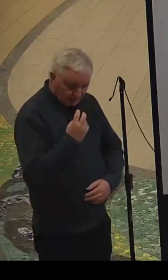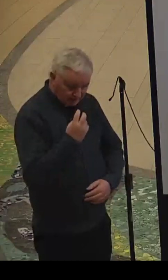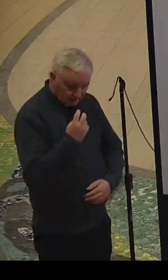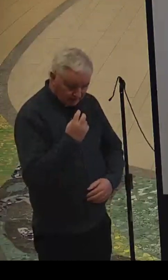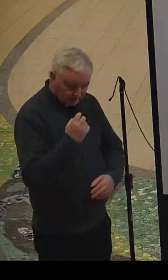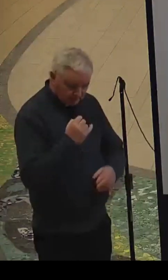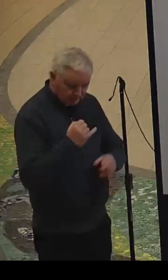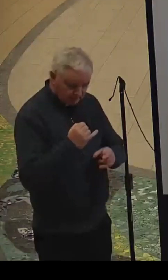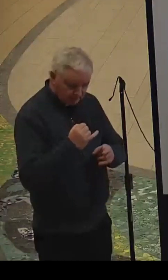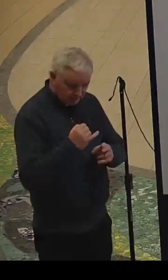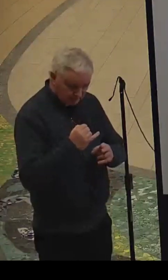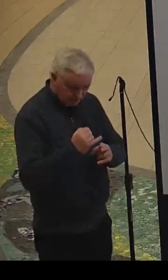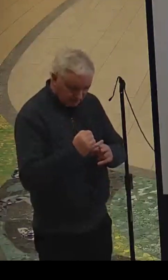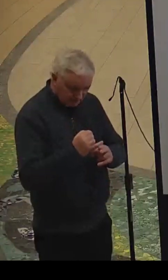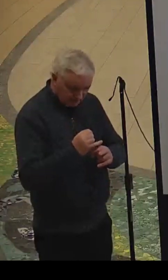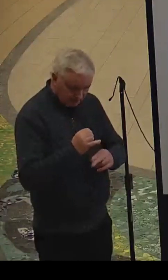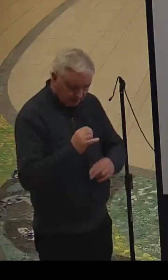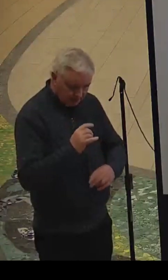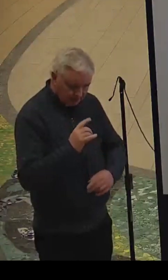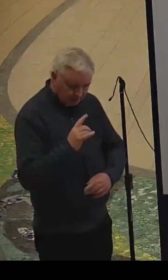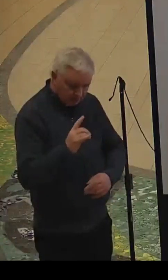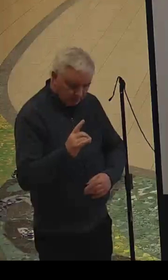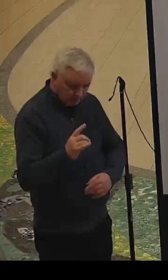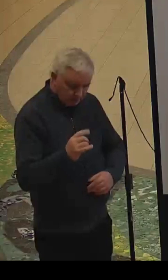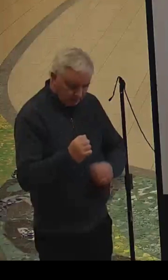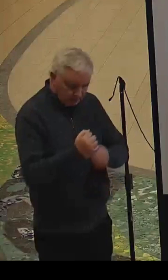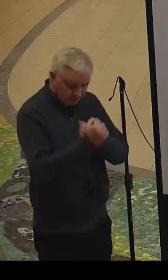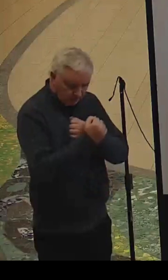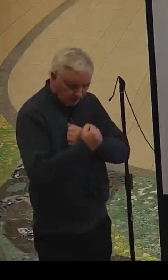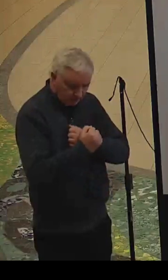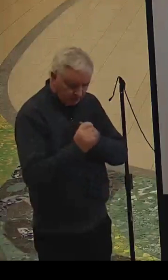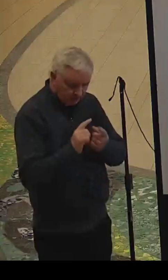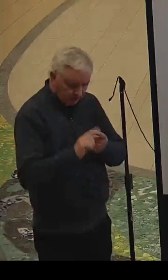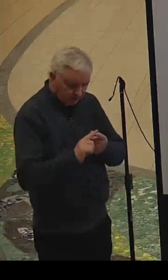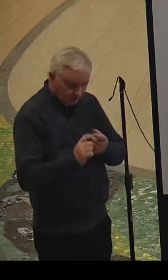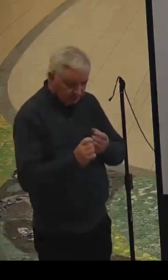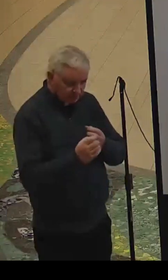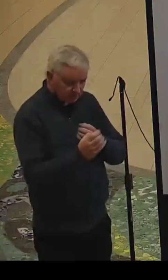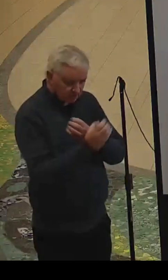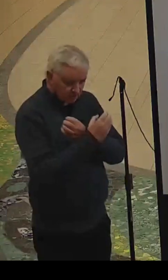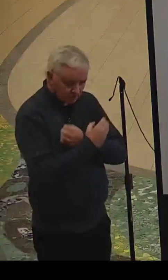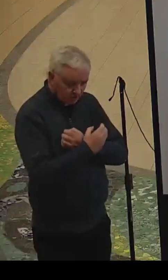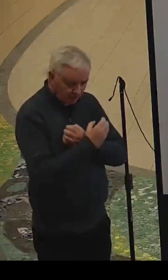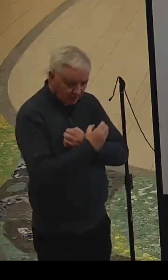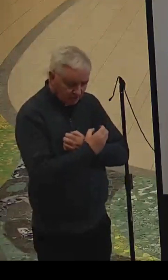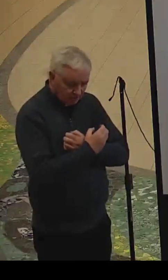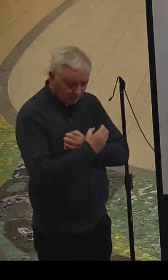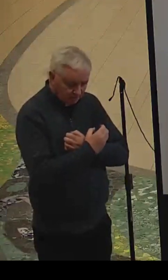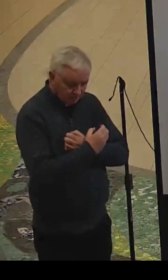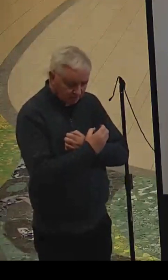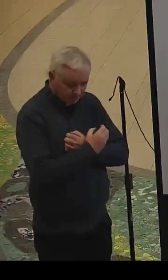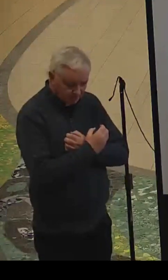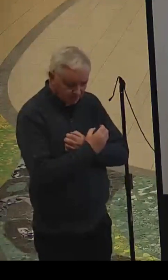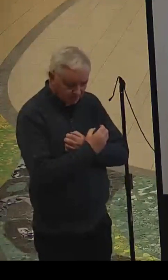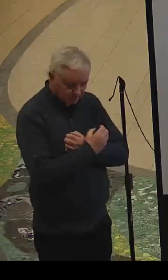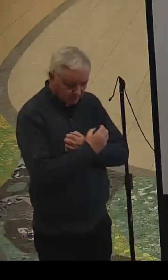night in his love and compassion,